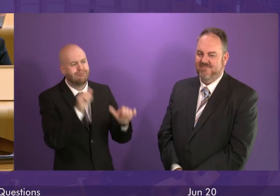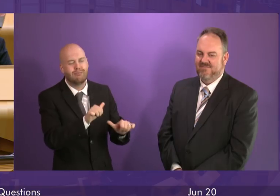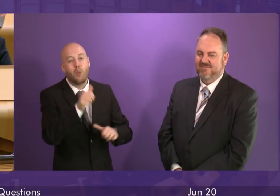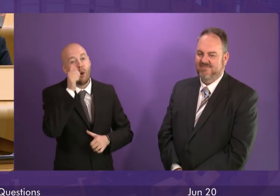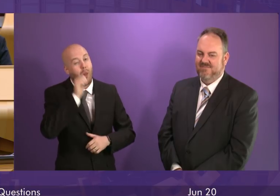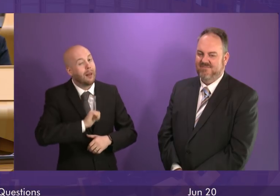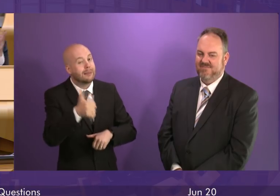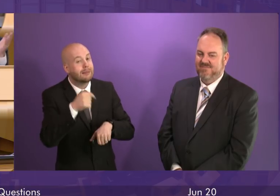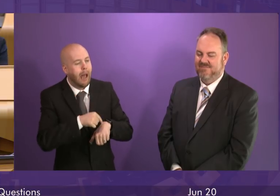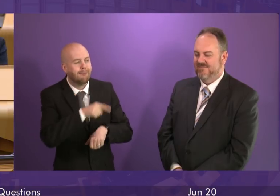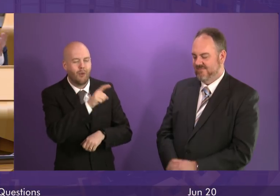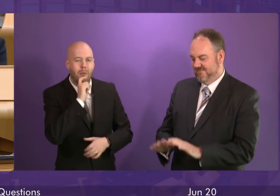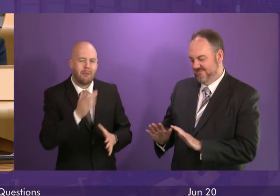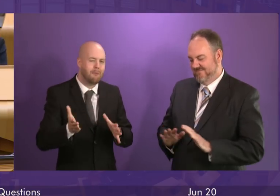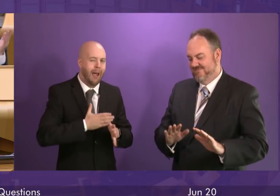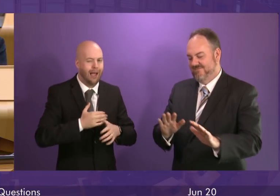than ever in the future.